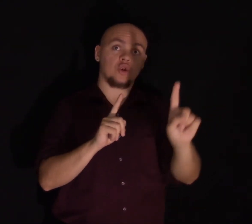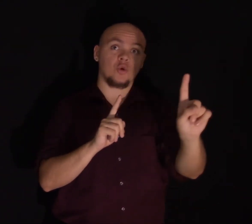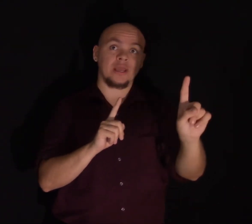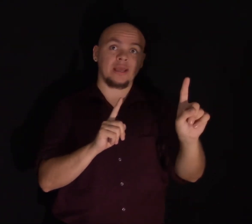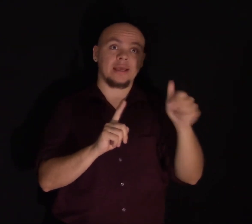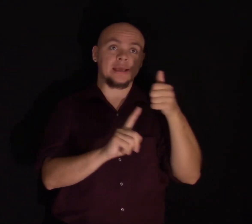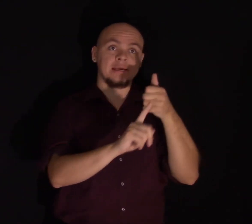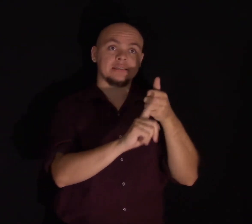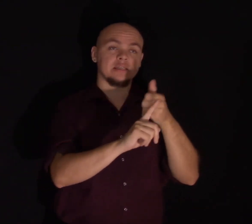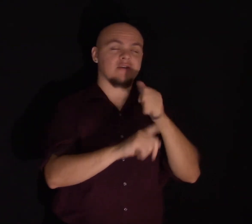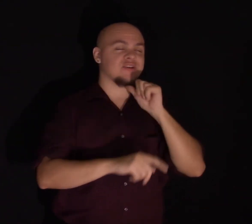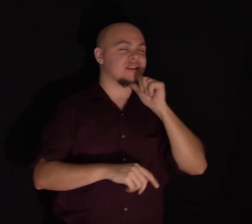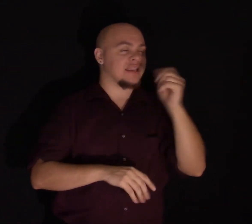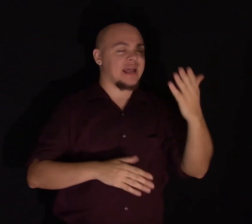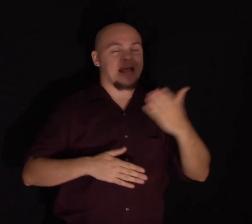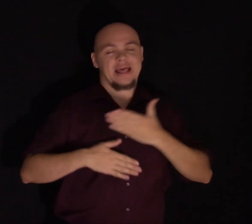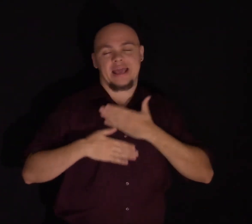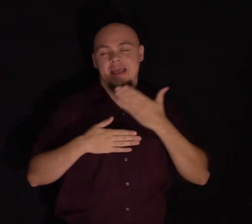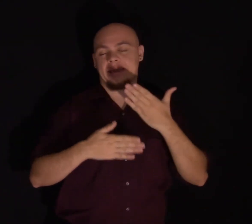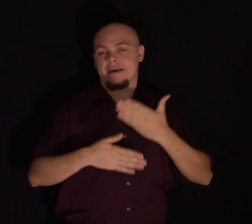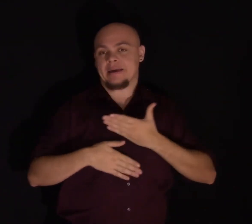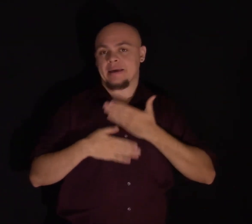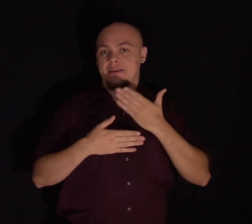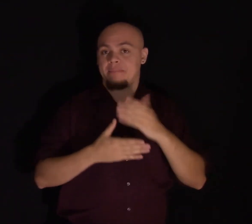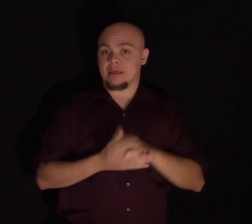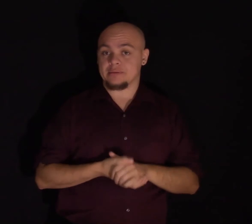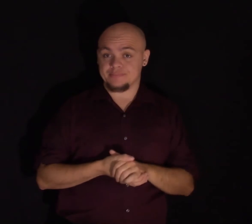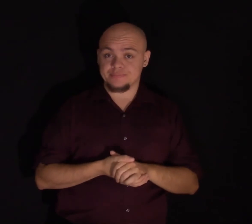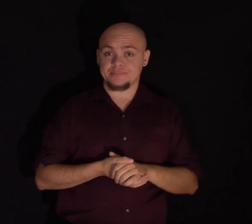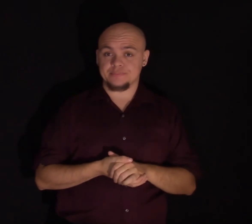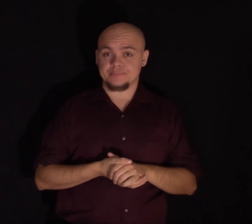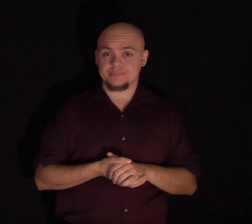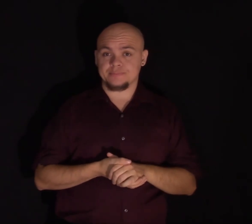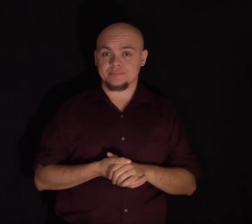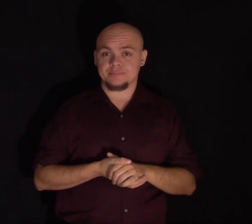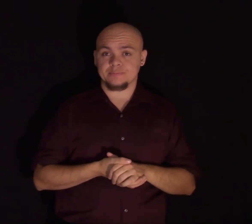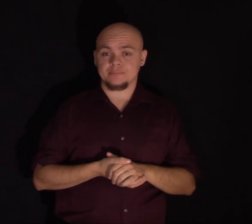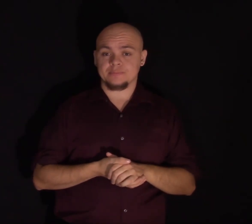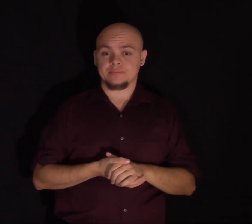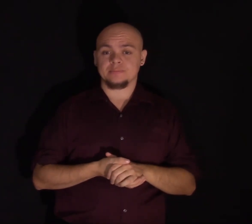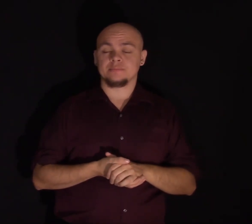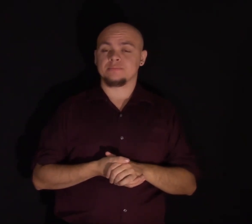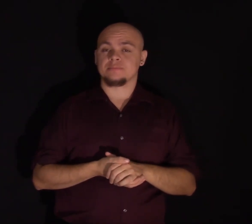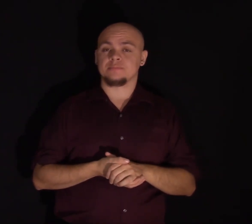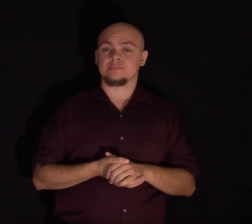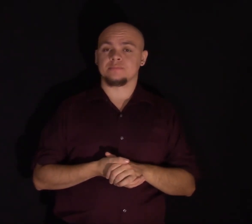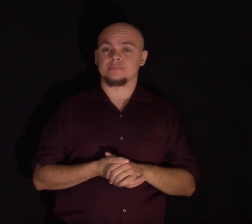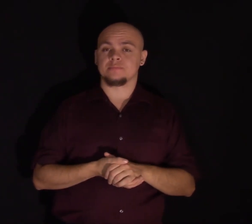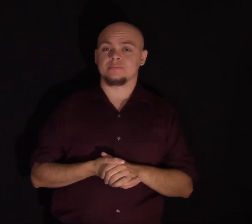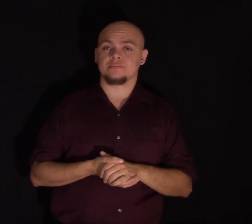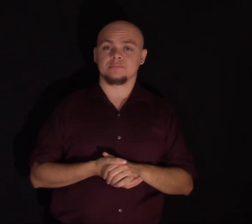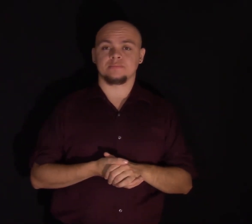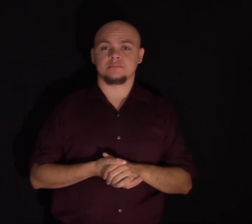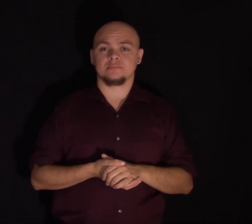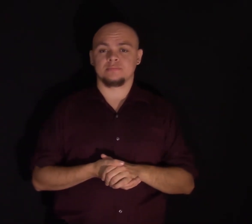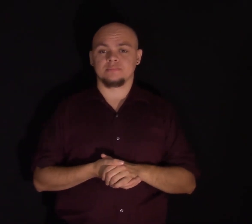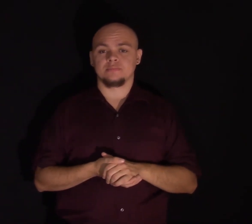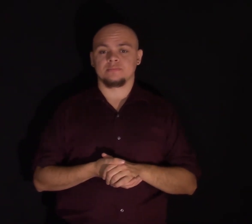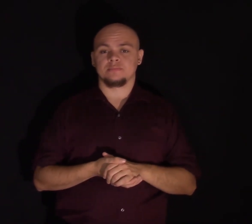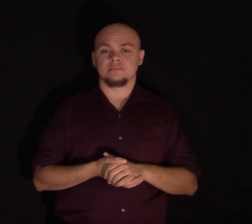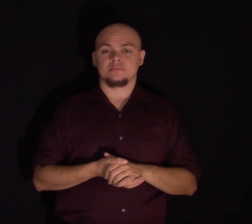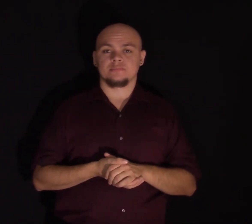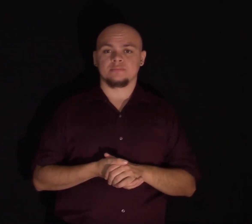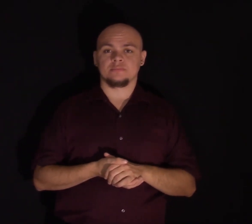Mind. In addition, there is a huge increase in the